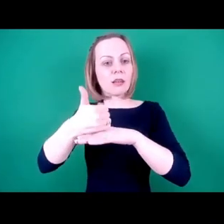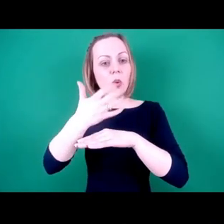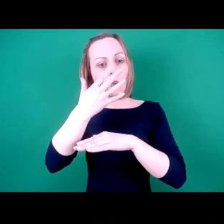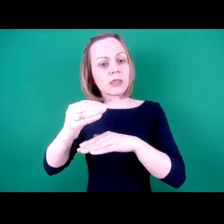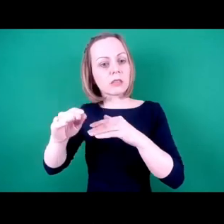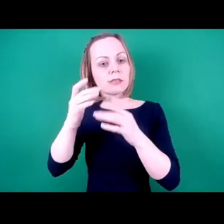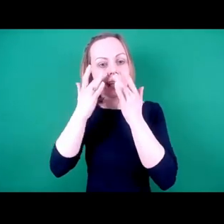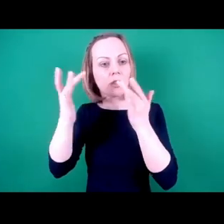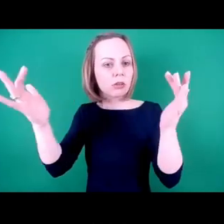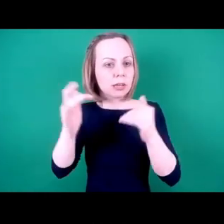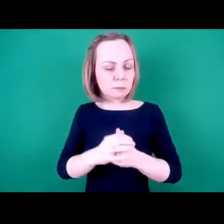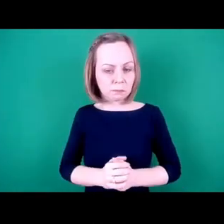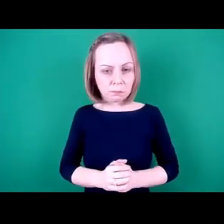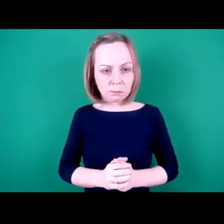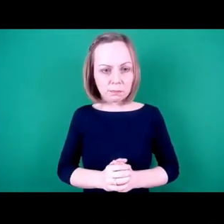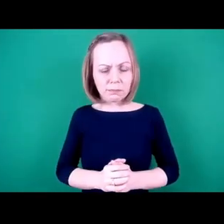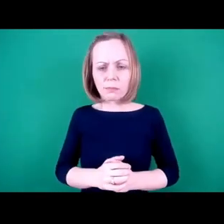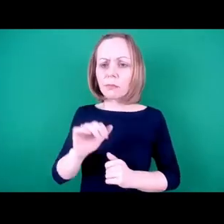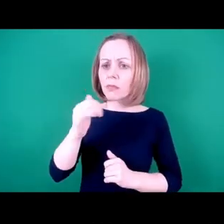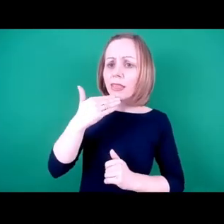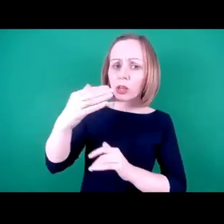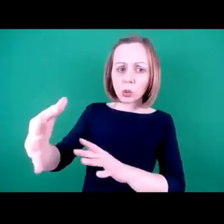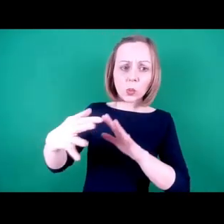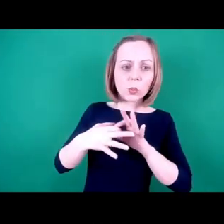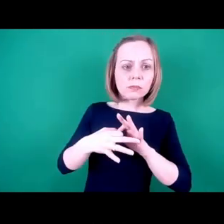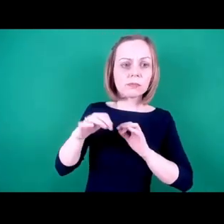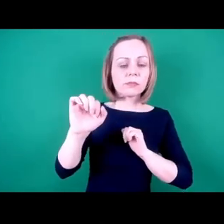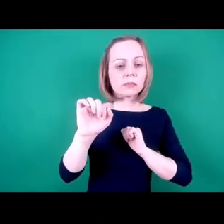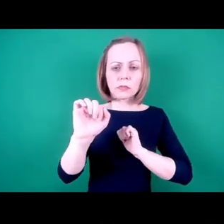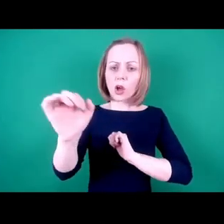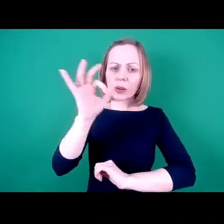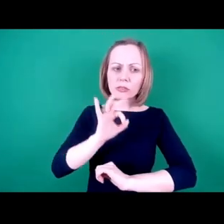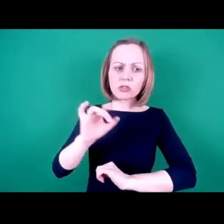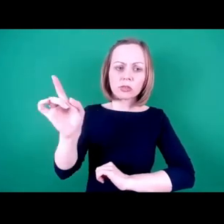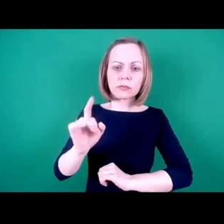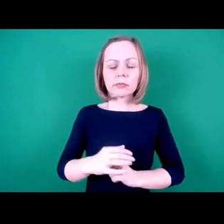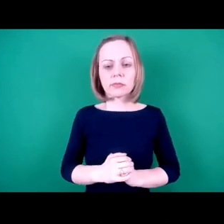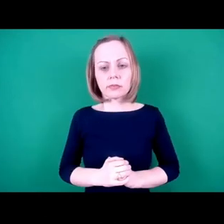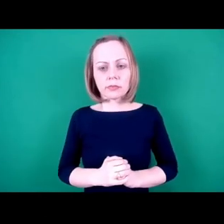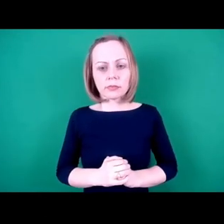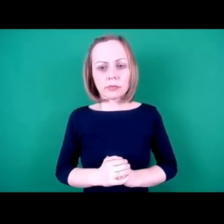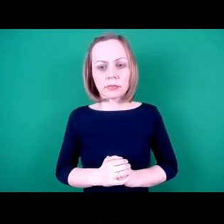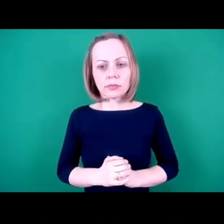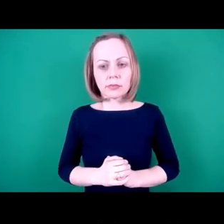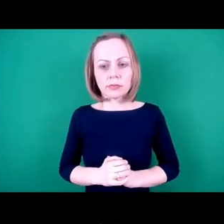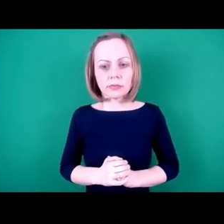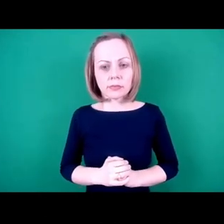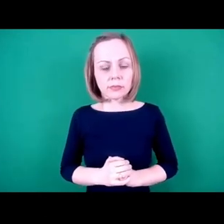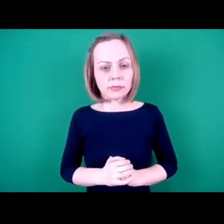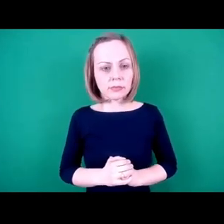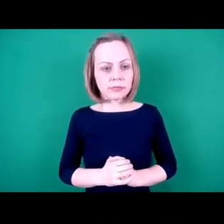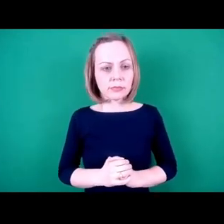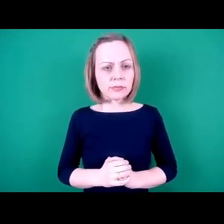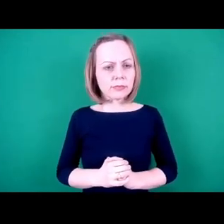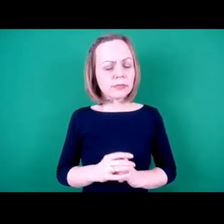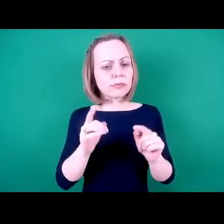touch, Victoria. And her question is as follows. How can we be inclusive during the